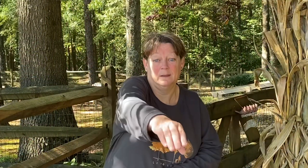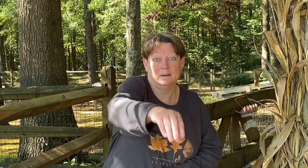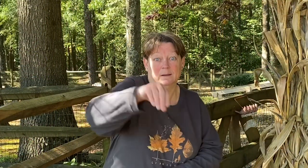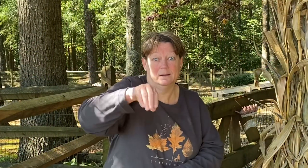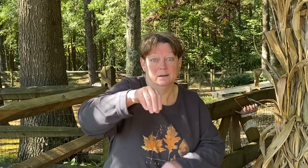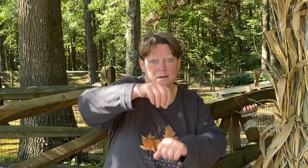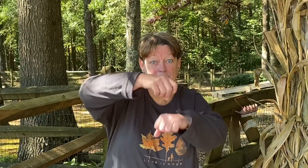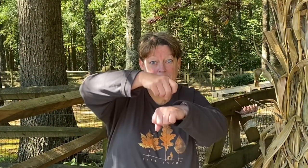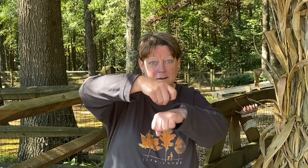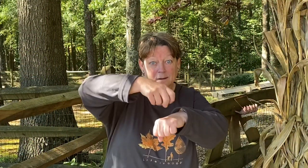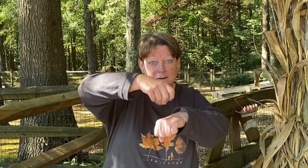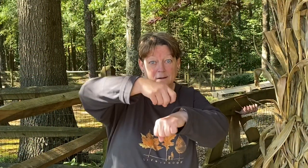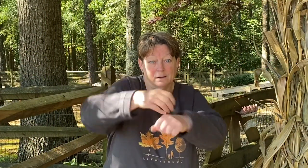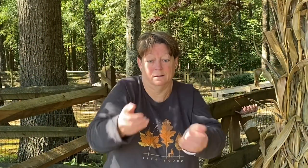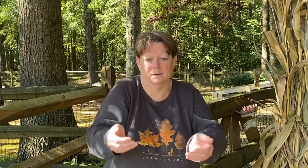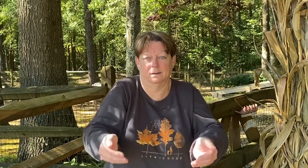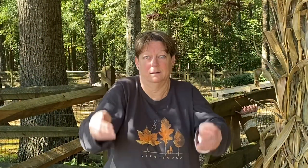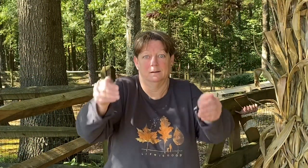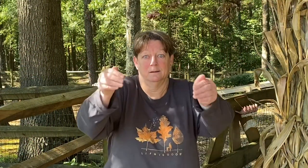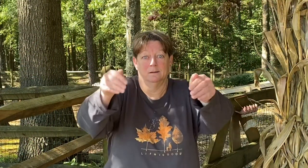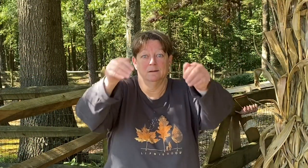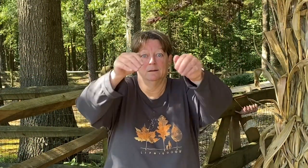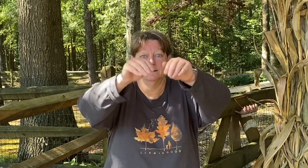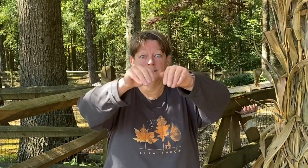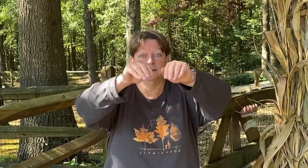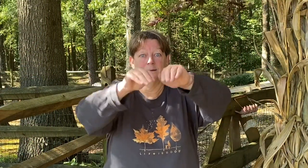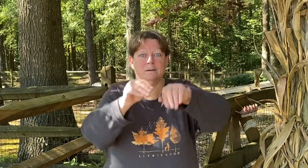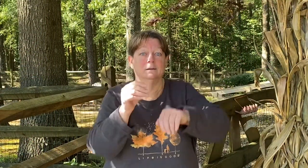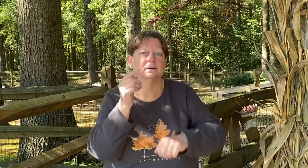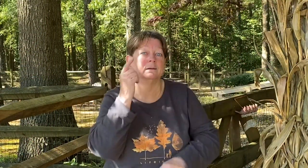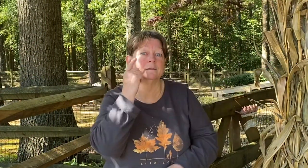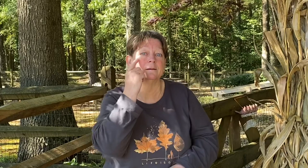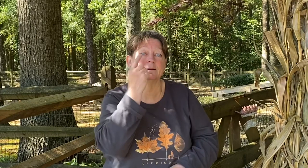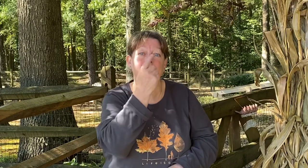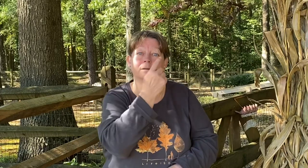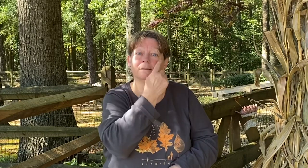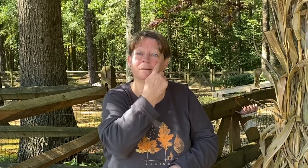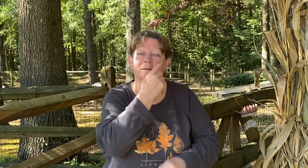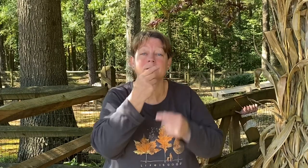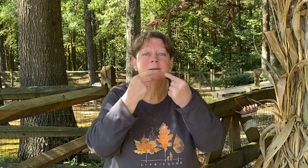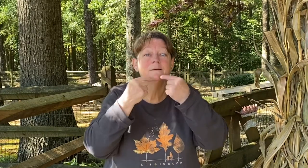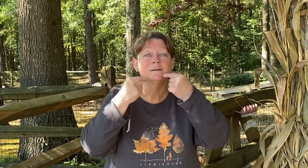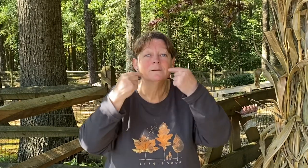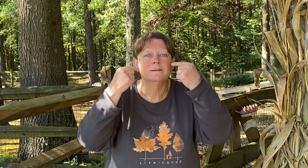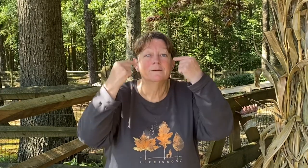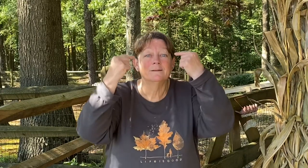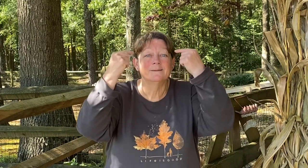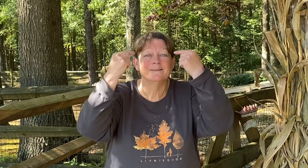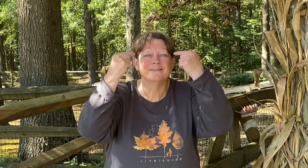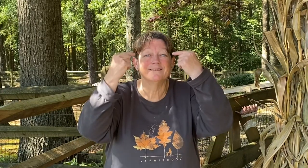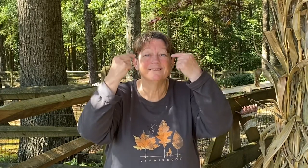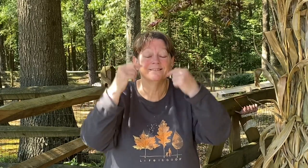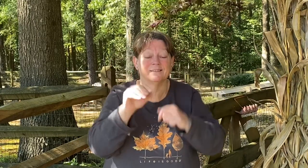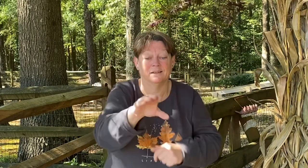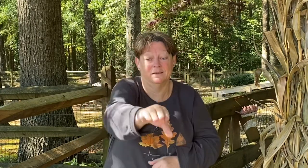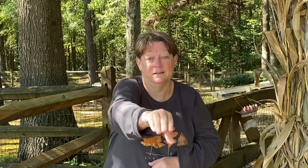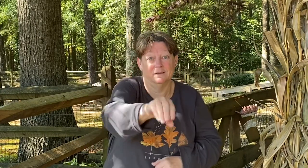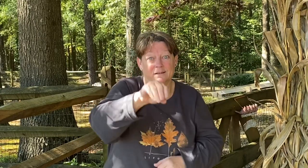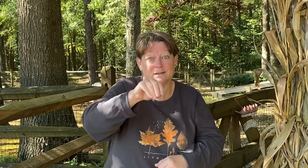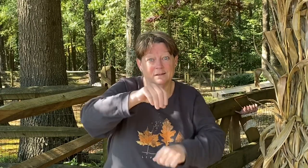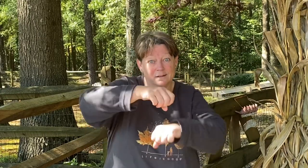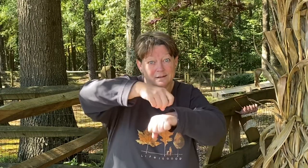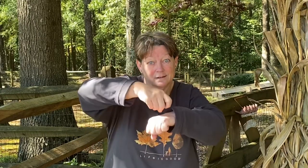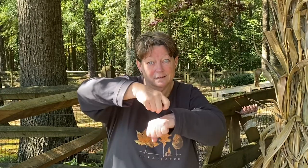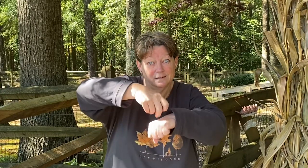pick a pick a pumpkin from the pile we can make his eyes and a great big smile